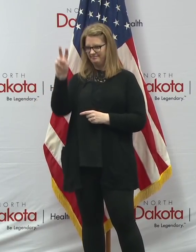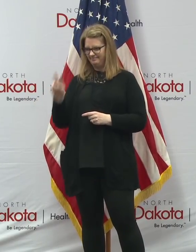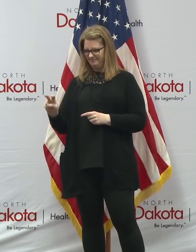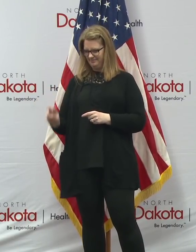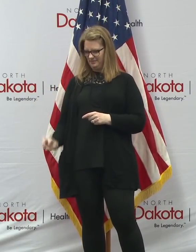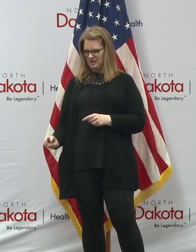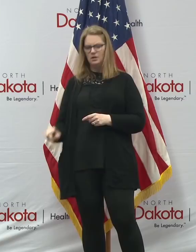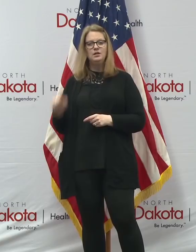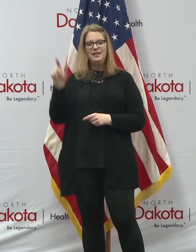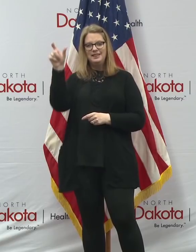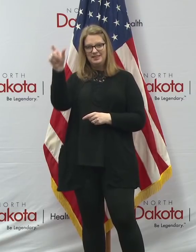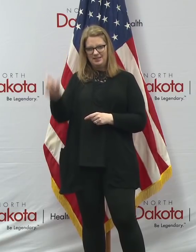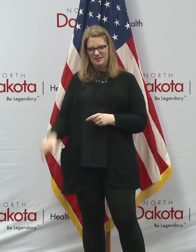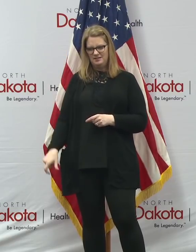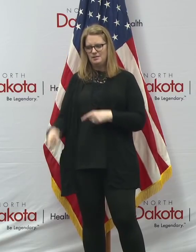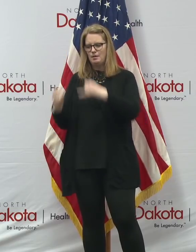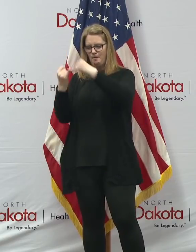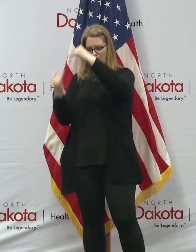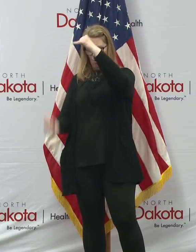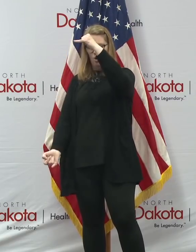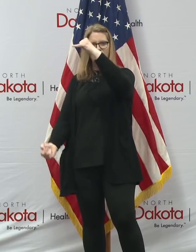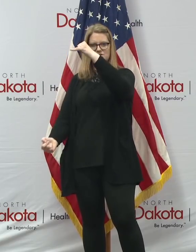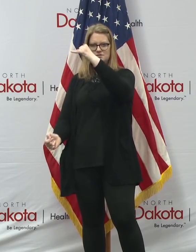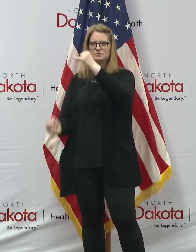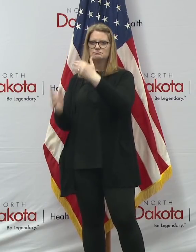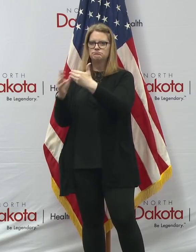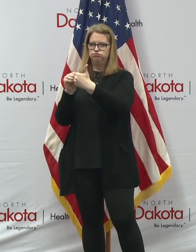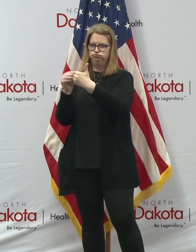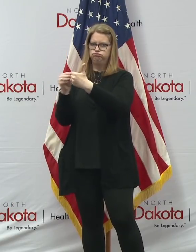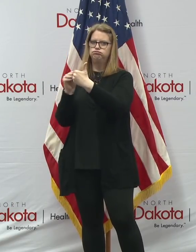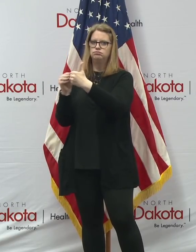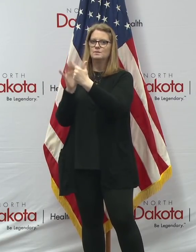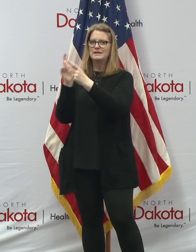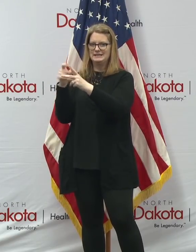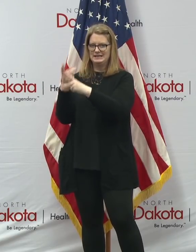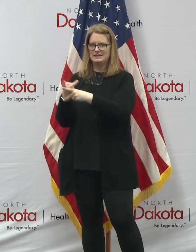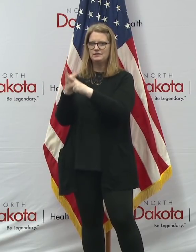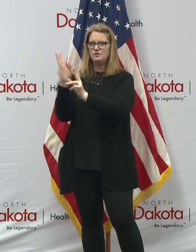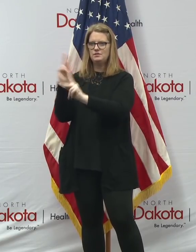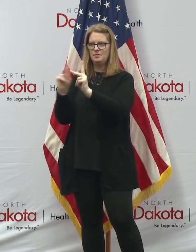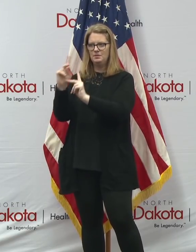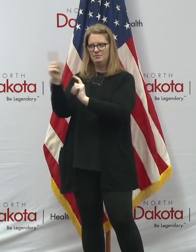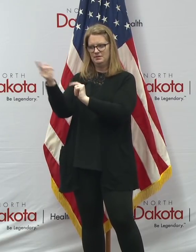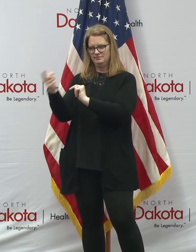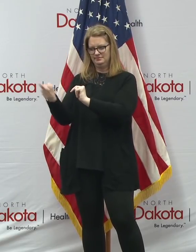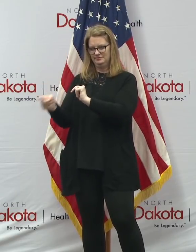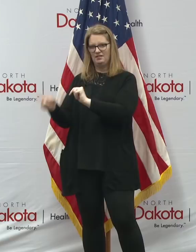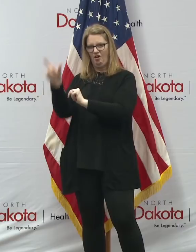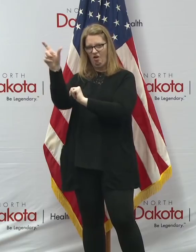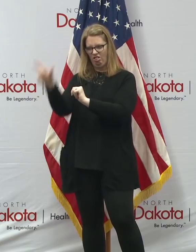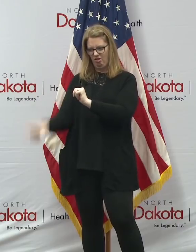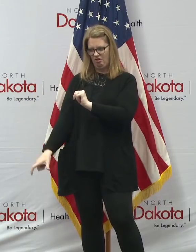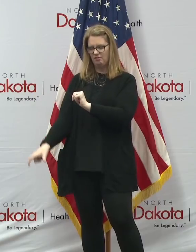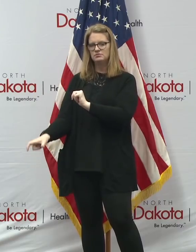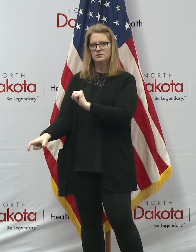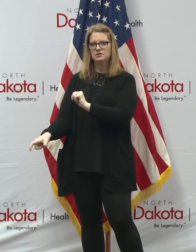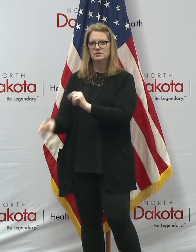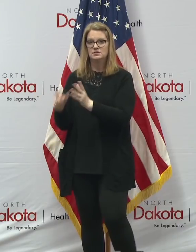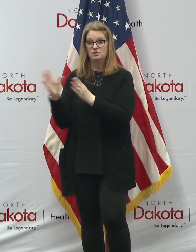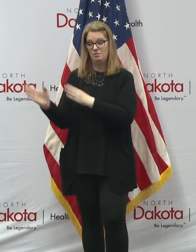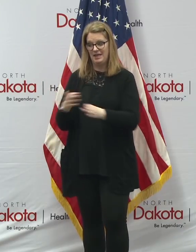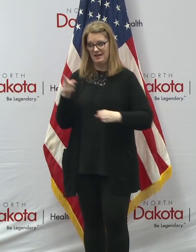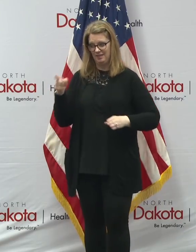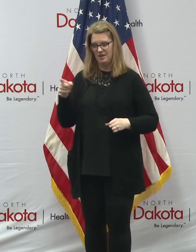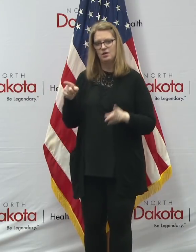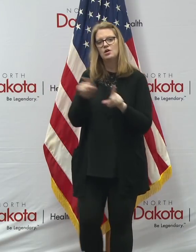we have to really make sure that the border's invisible because we have to care for people on both sides, and we're planning there. And we